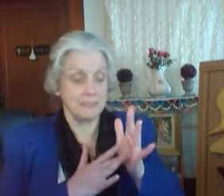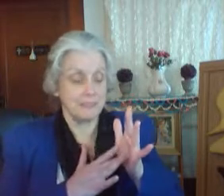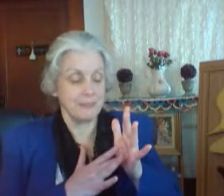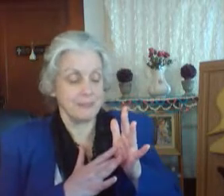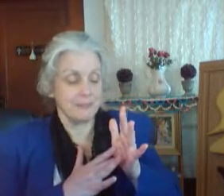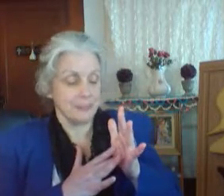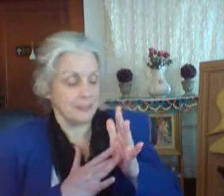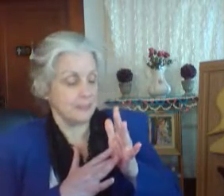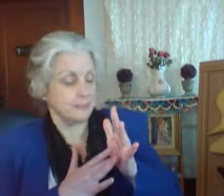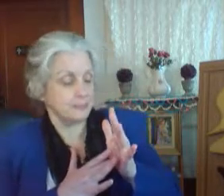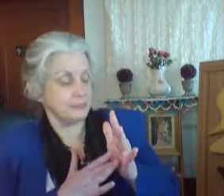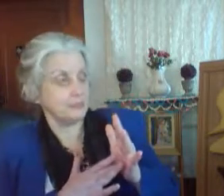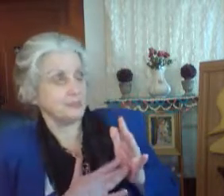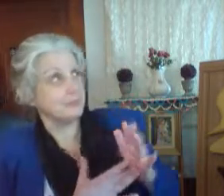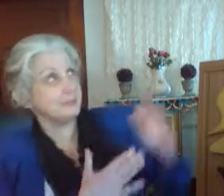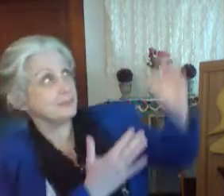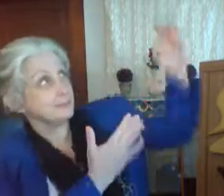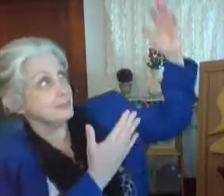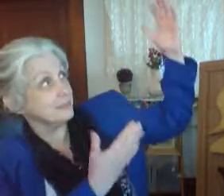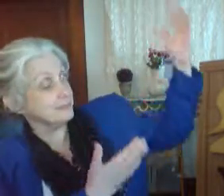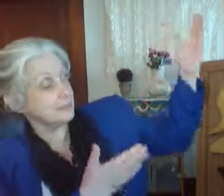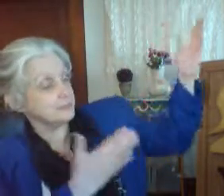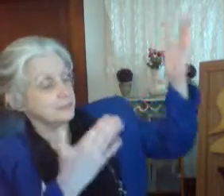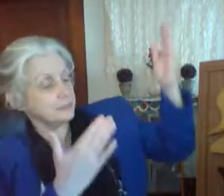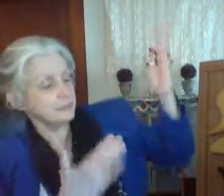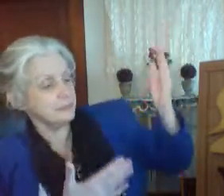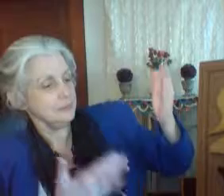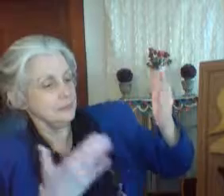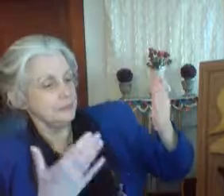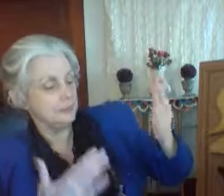flowed from Calvary.